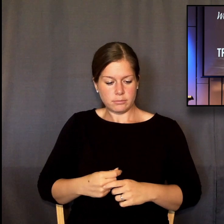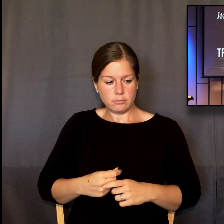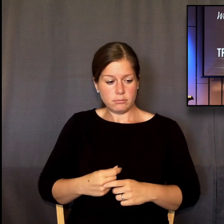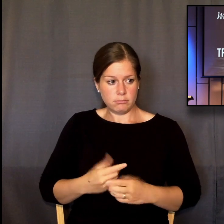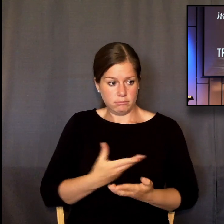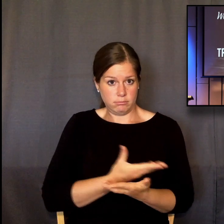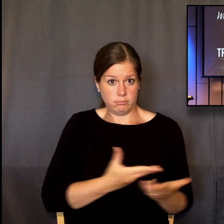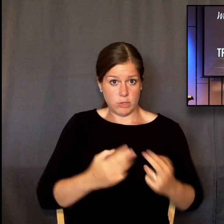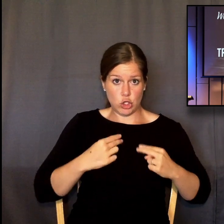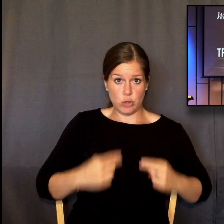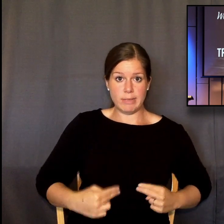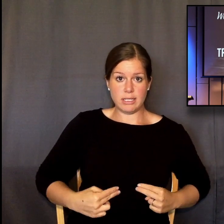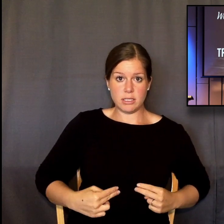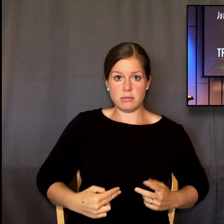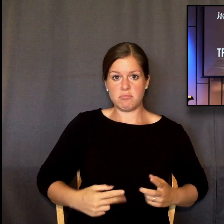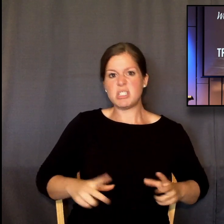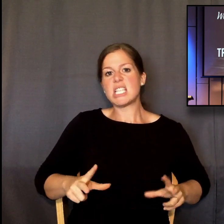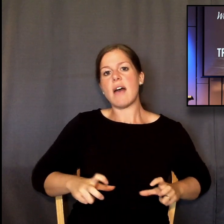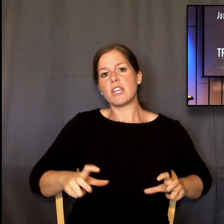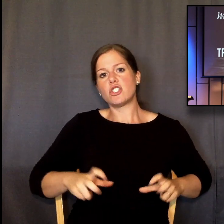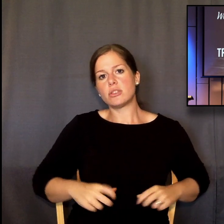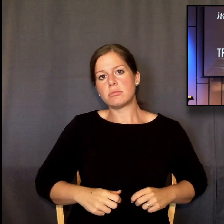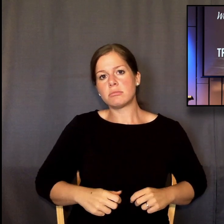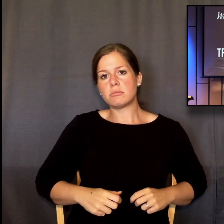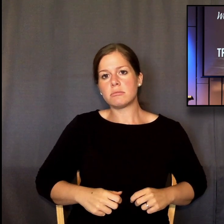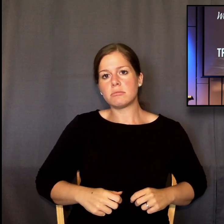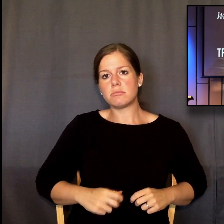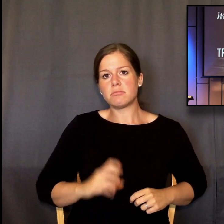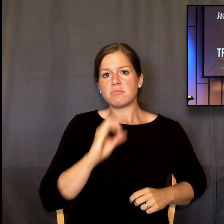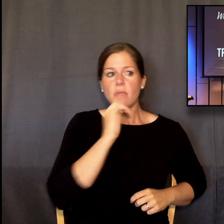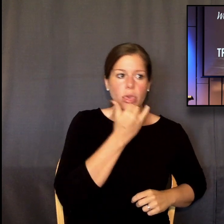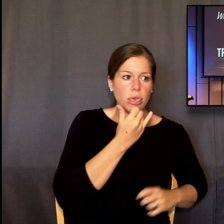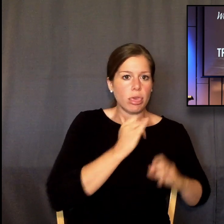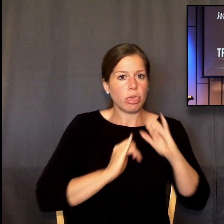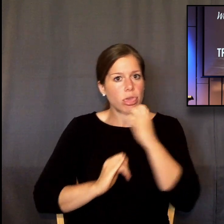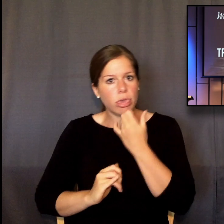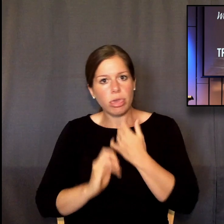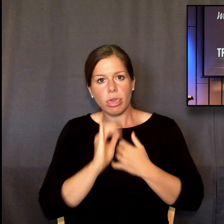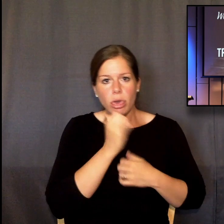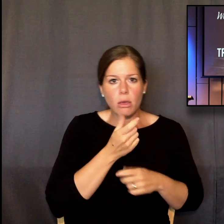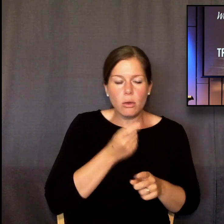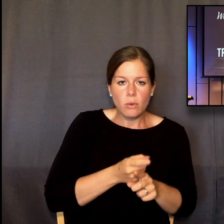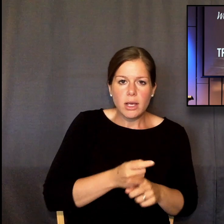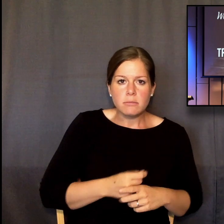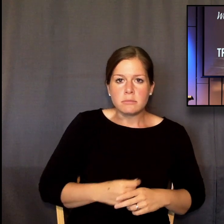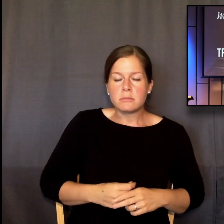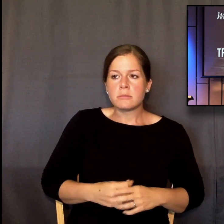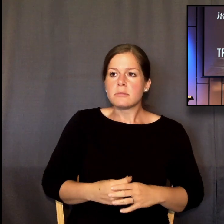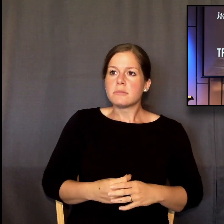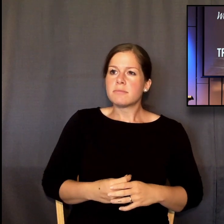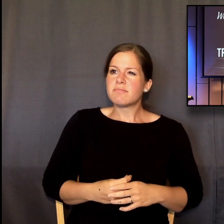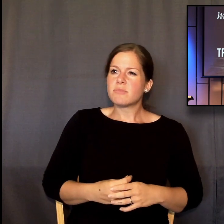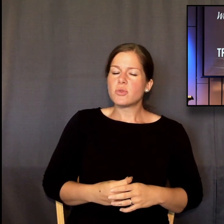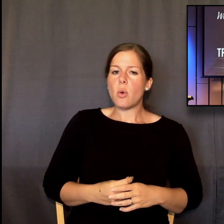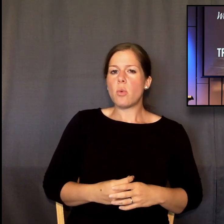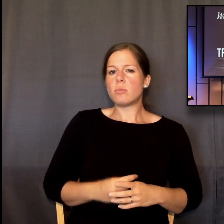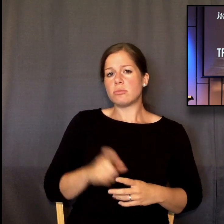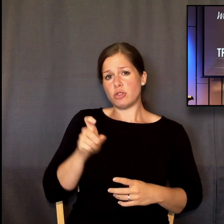selfish motives, and error in judgment. I mean, would God really trust input for like running